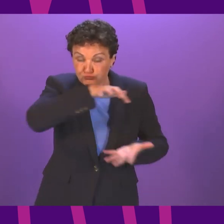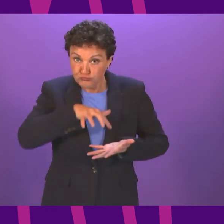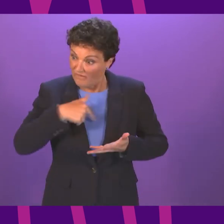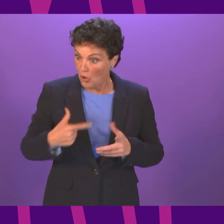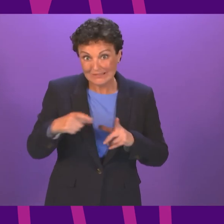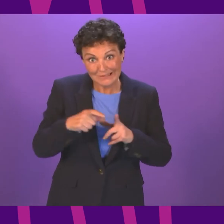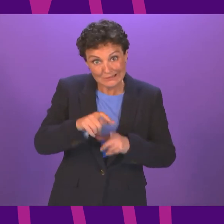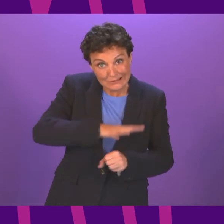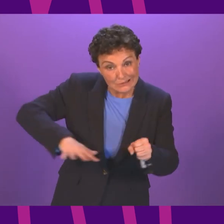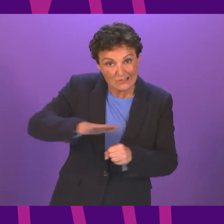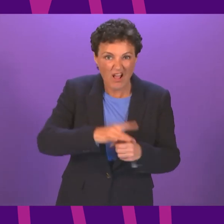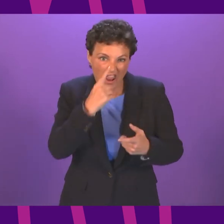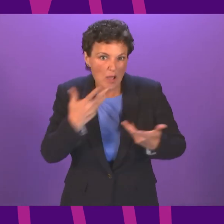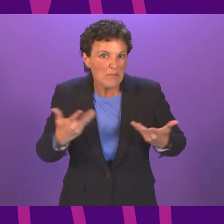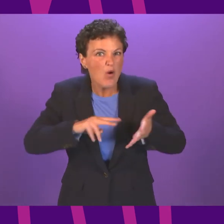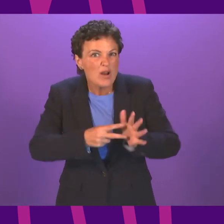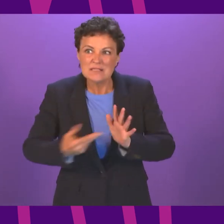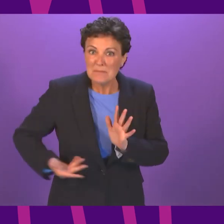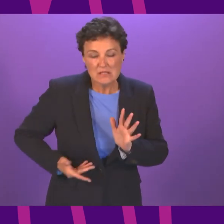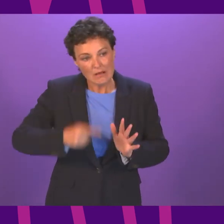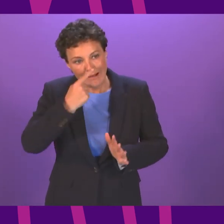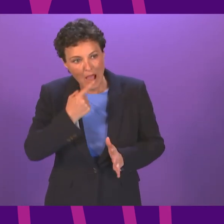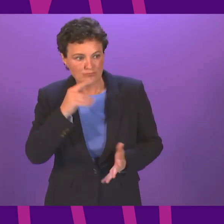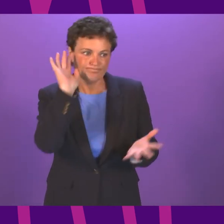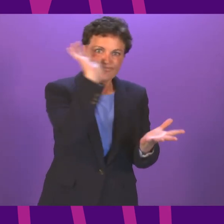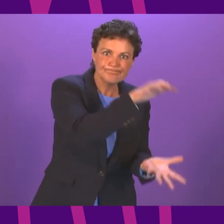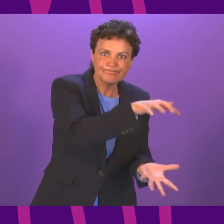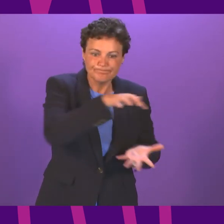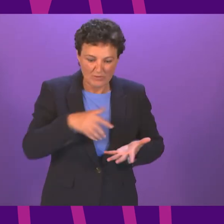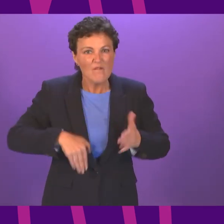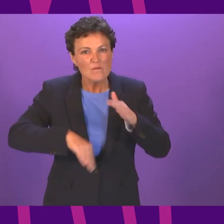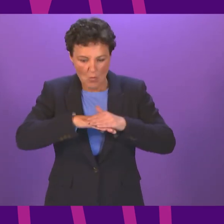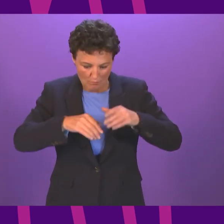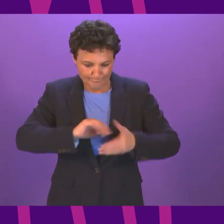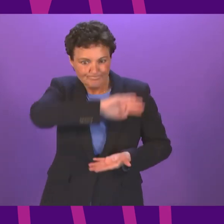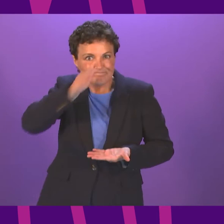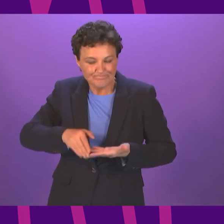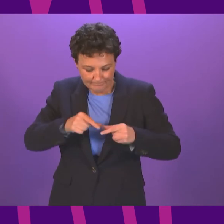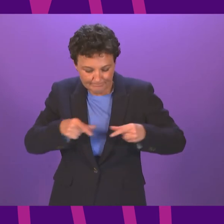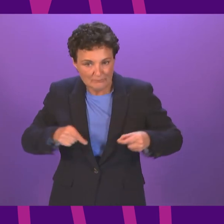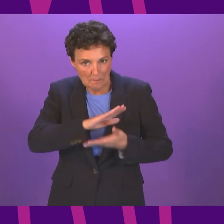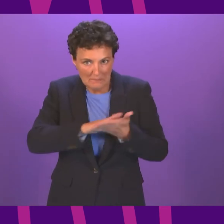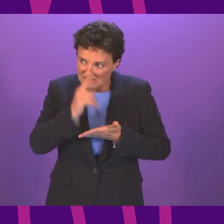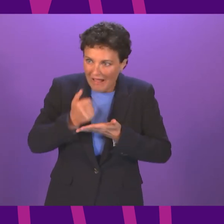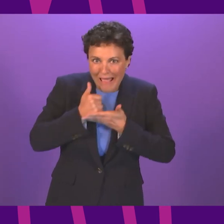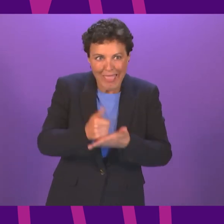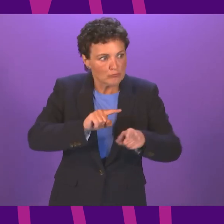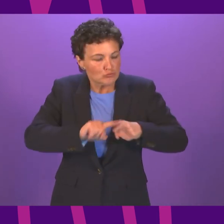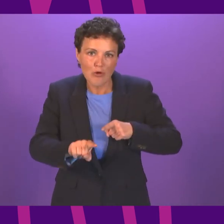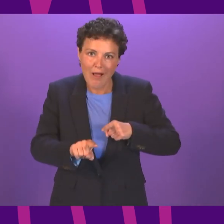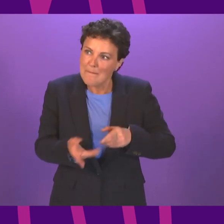are for such organisations to obtain bulk orders of lateral flow devices to help support our Covid recovery?